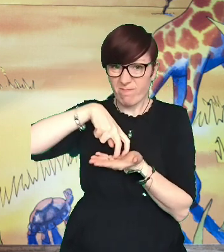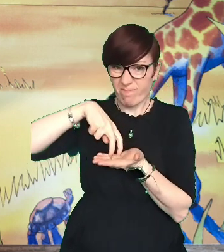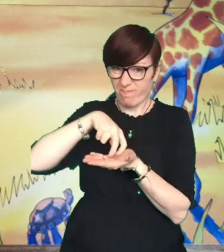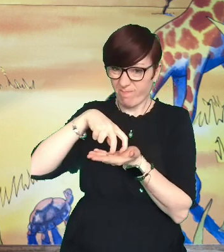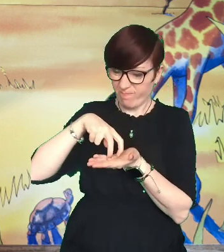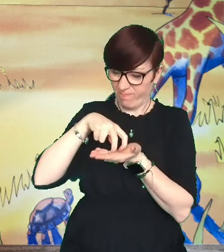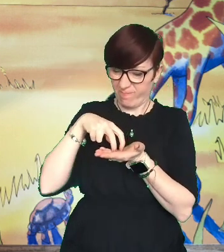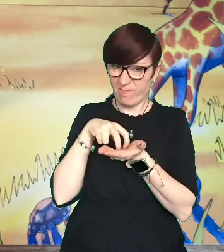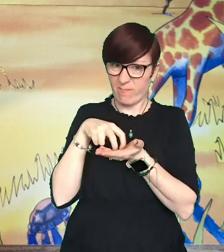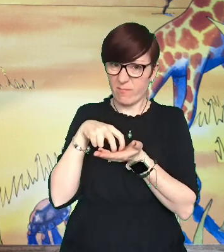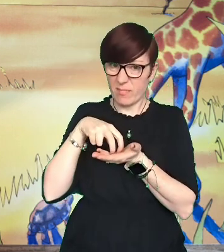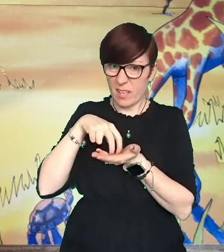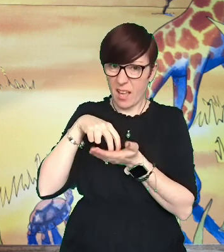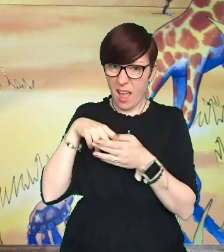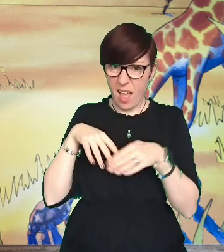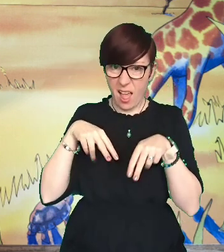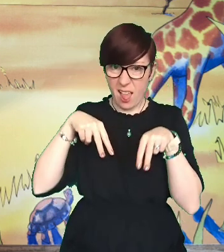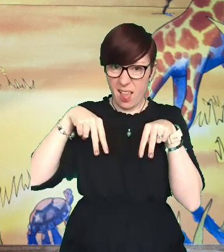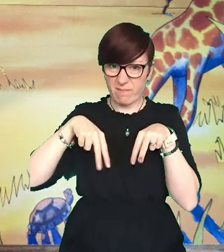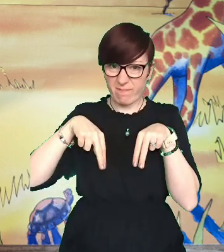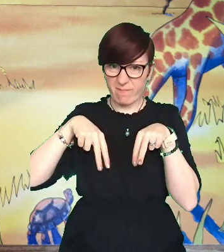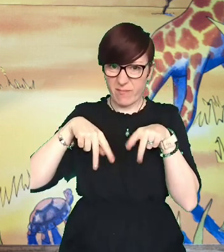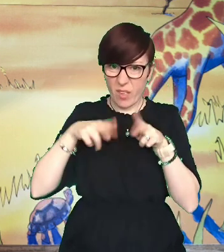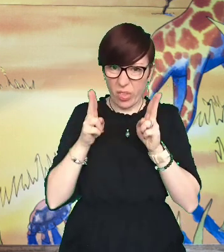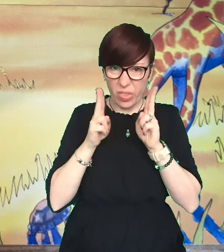and his legs were rather thin.